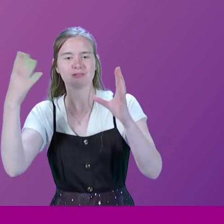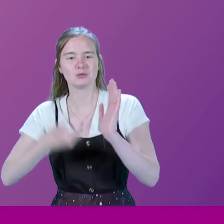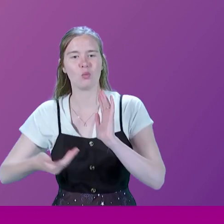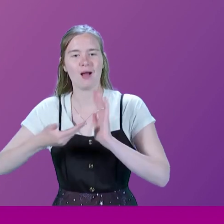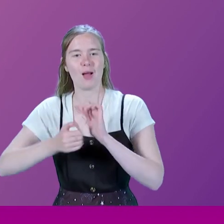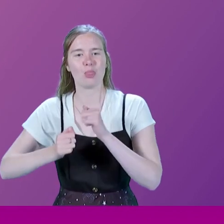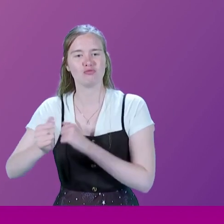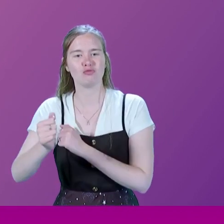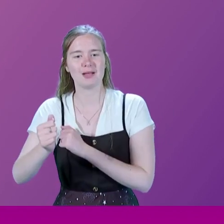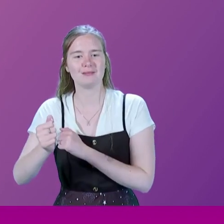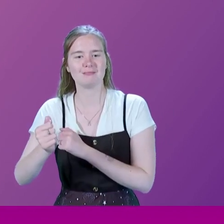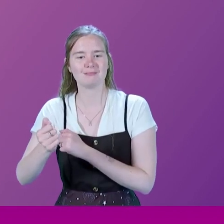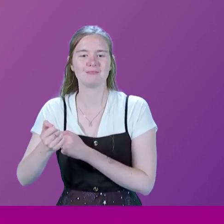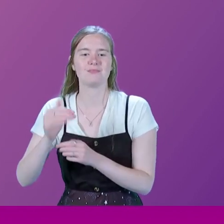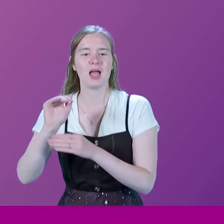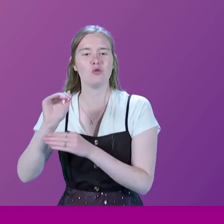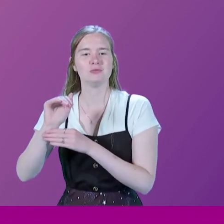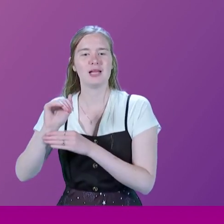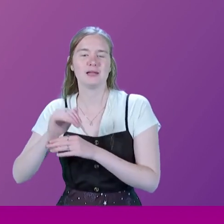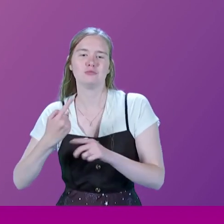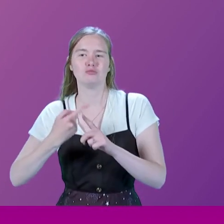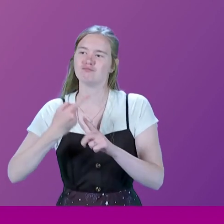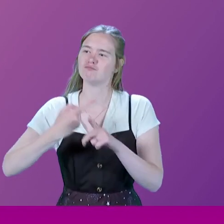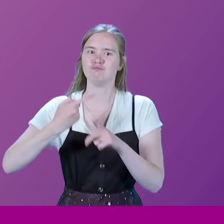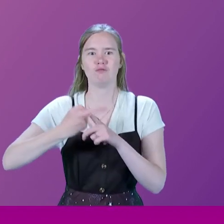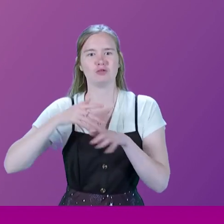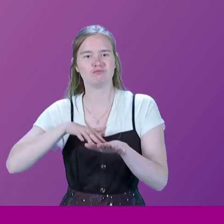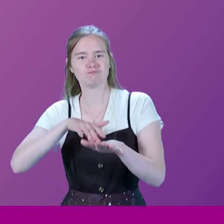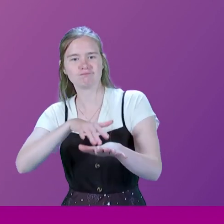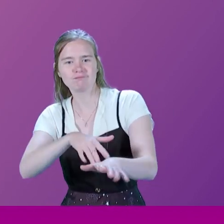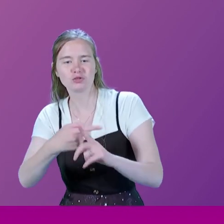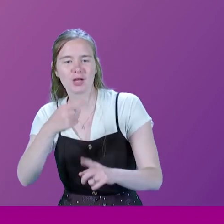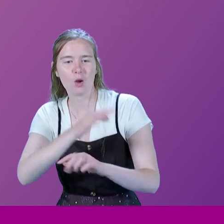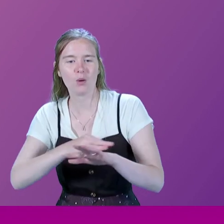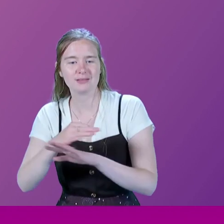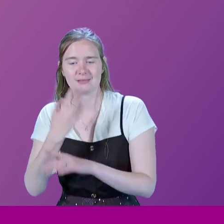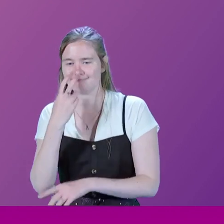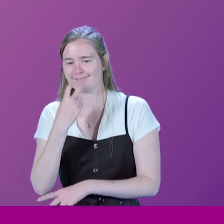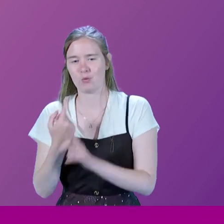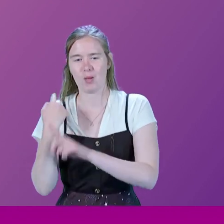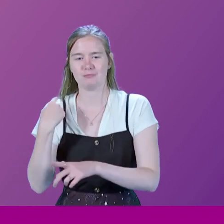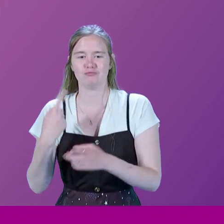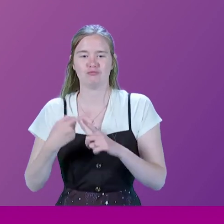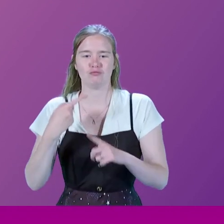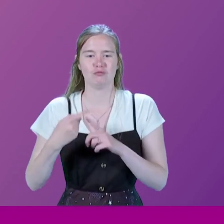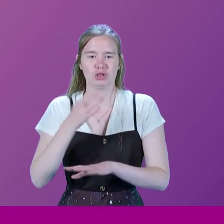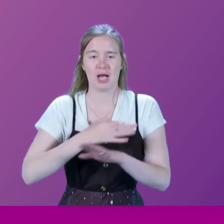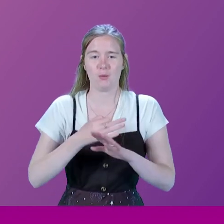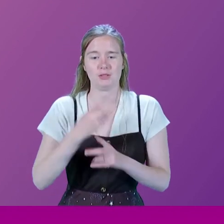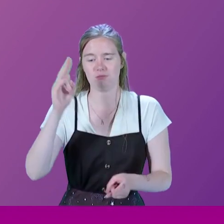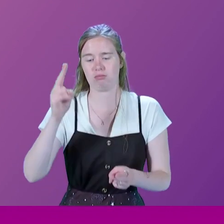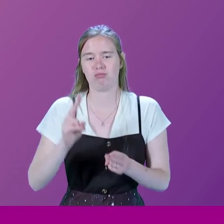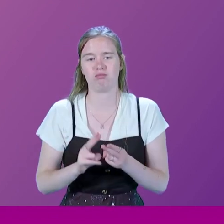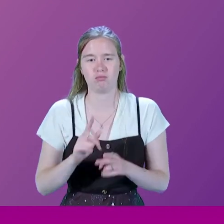the trains outside the rush hours. All of this is now ancient history because the rush hour is now more or less disappeared